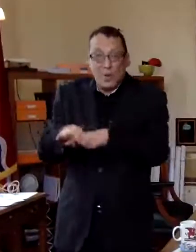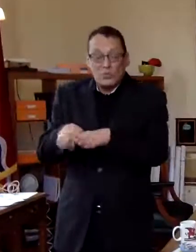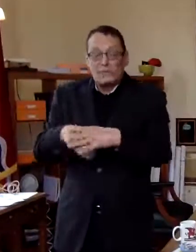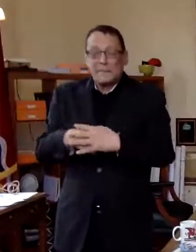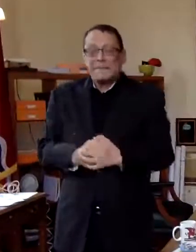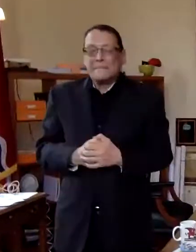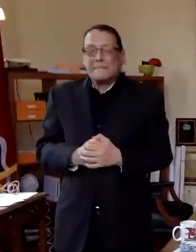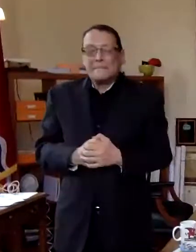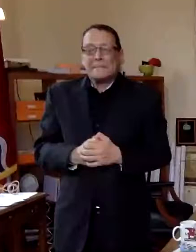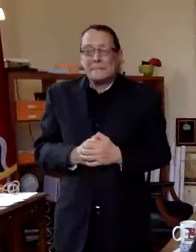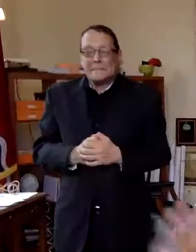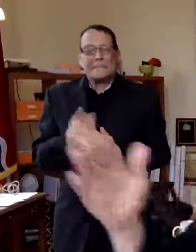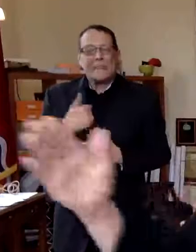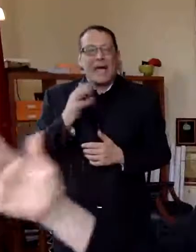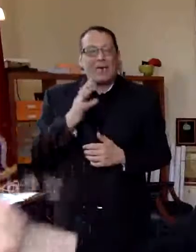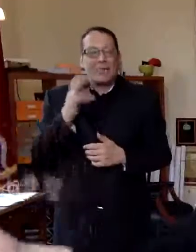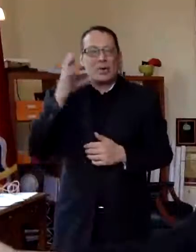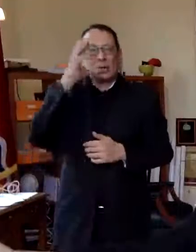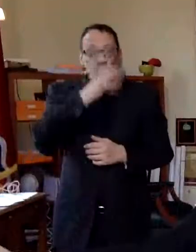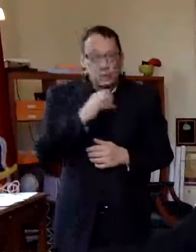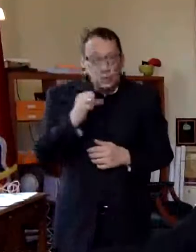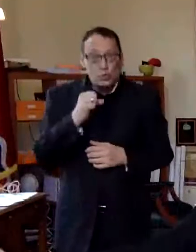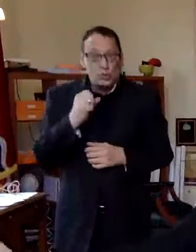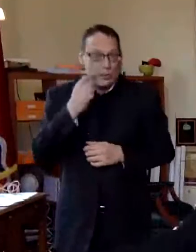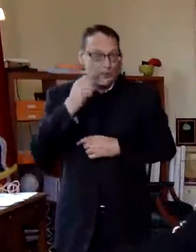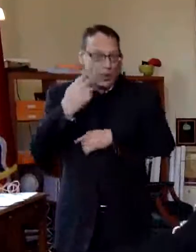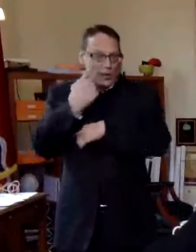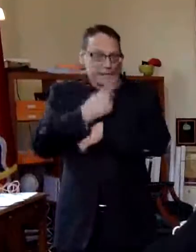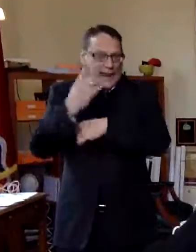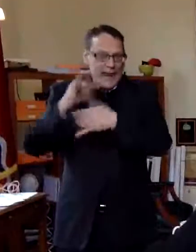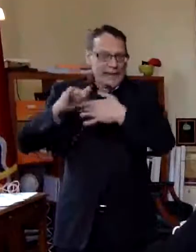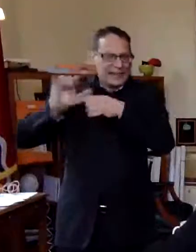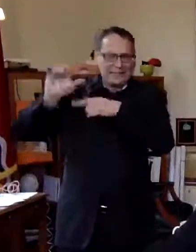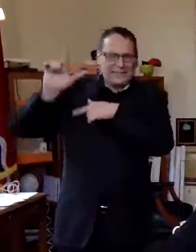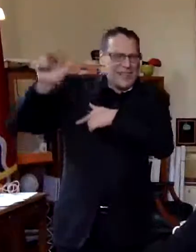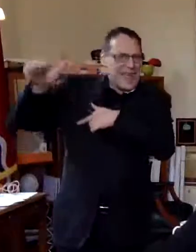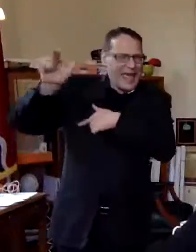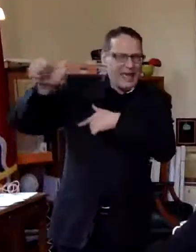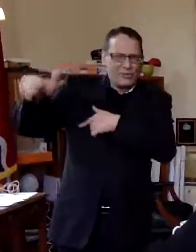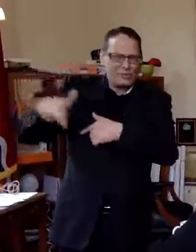assume that the summons is for a date pretty far in the future